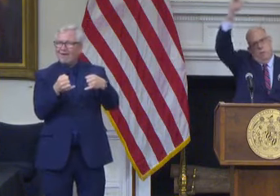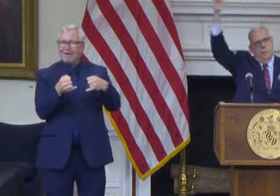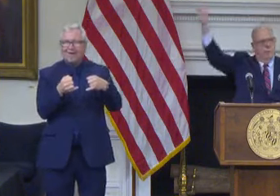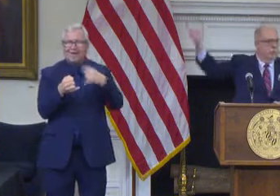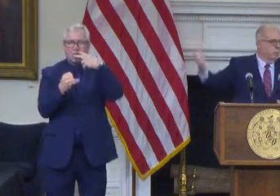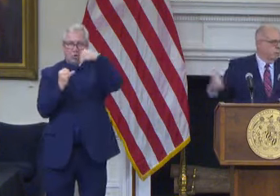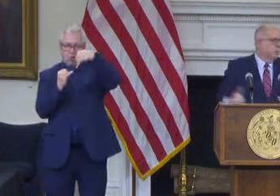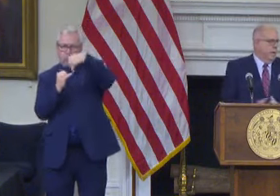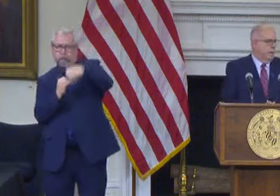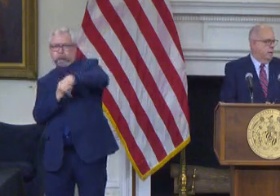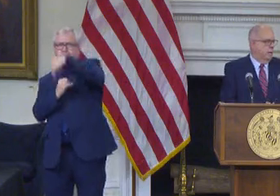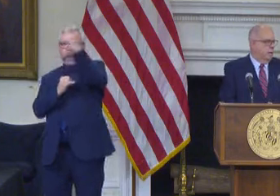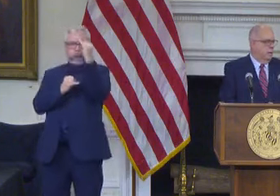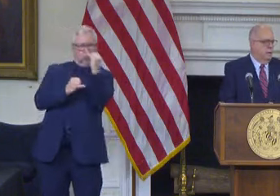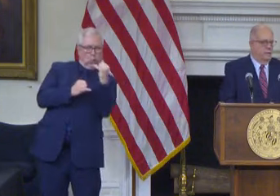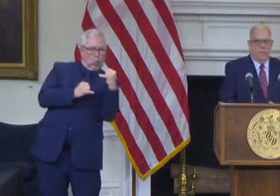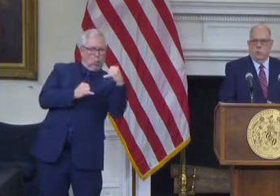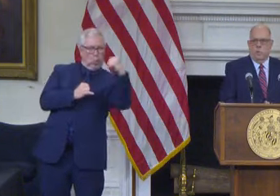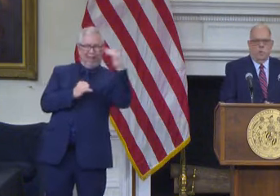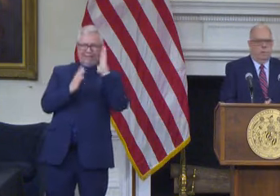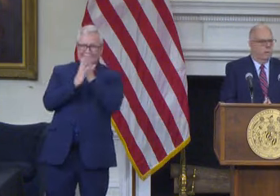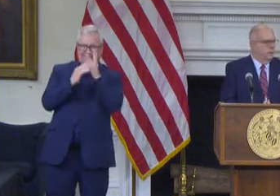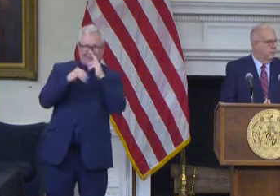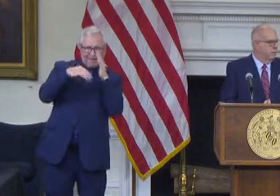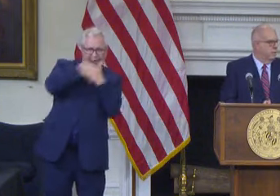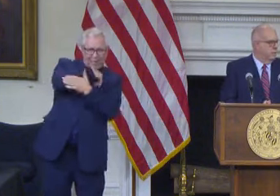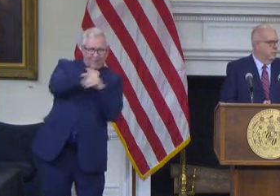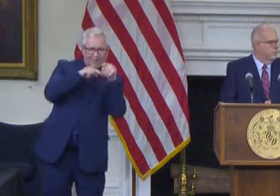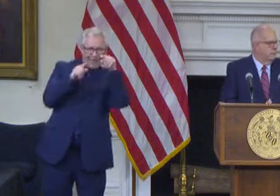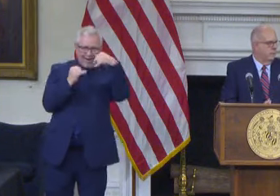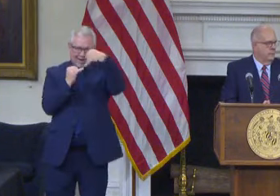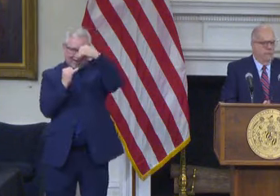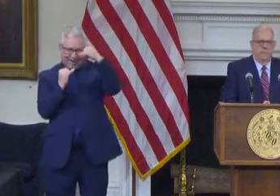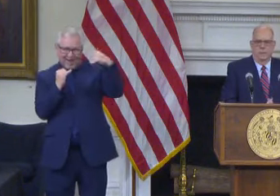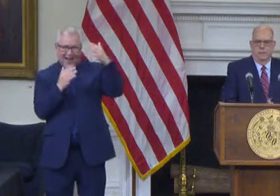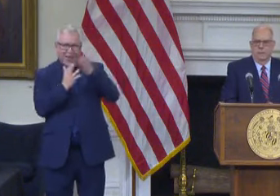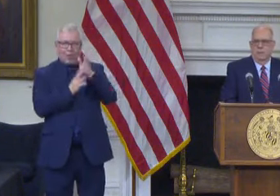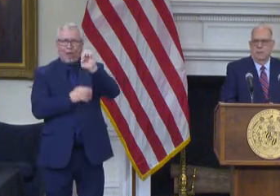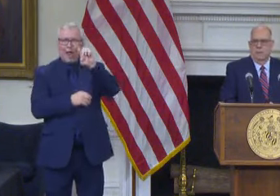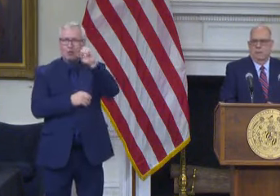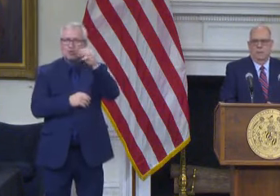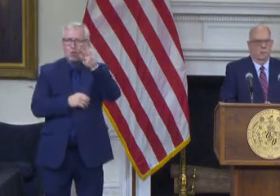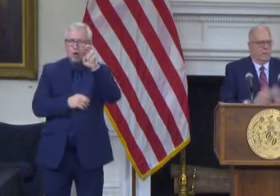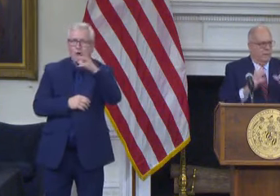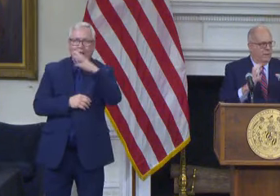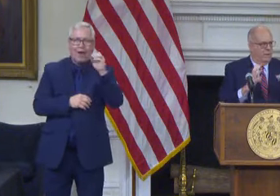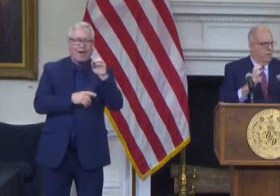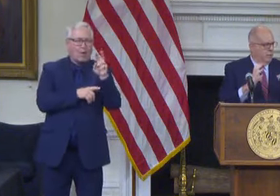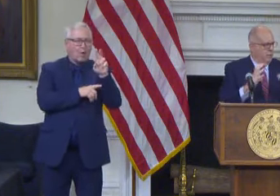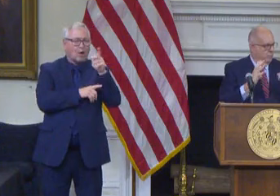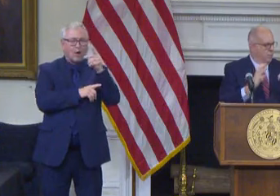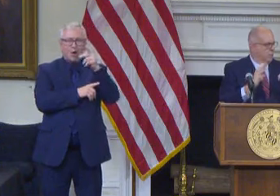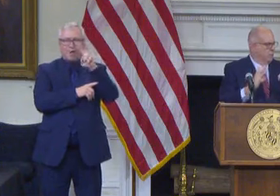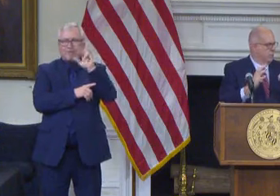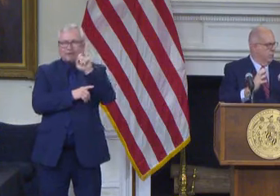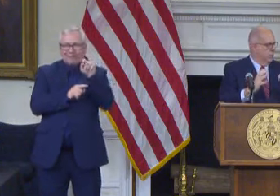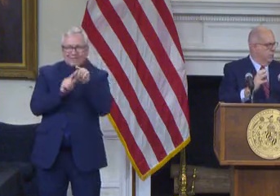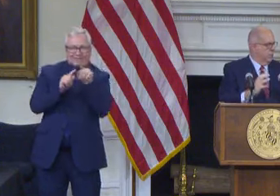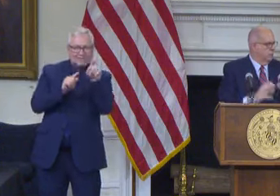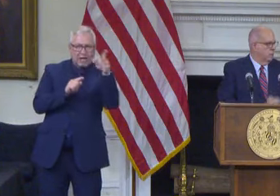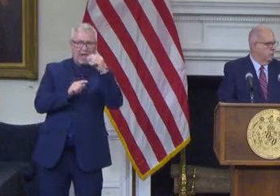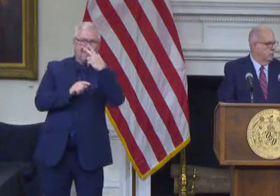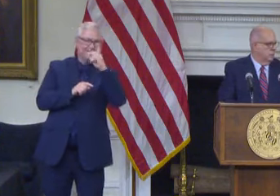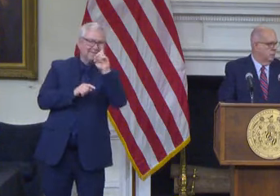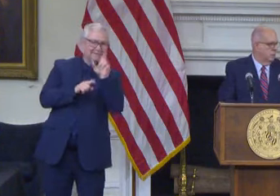all the way around through multiple counties and Edgewater and Davidsonville you look at the district you know instead of having a Baltimore City